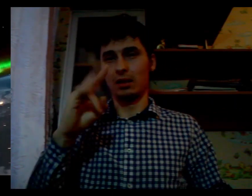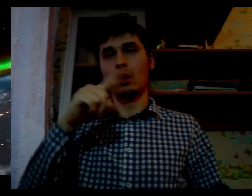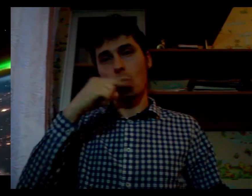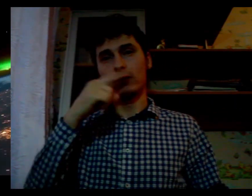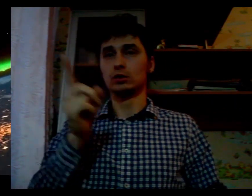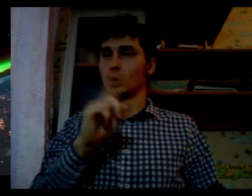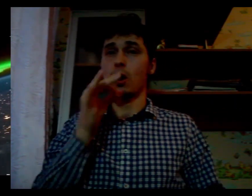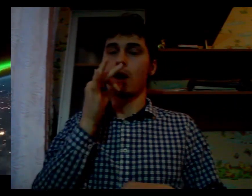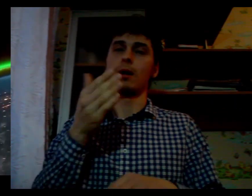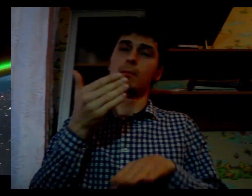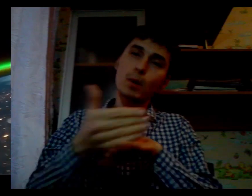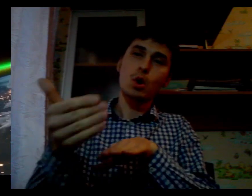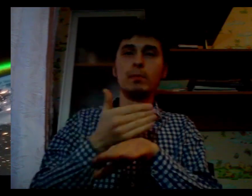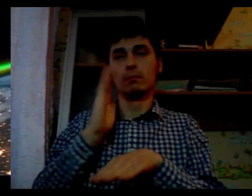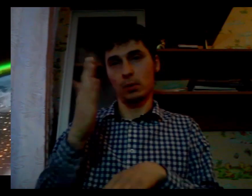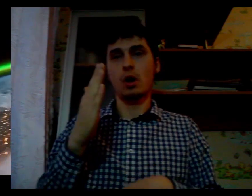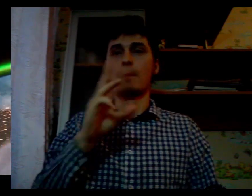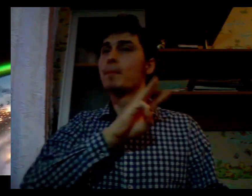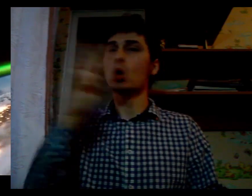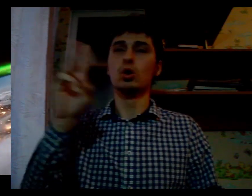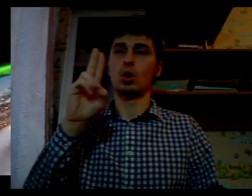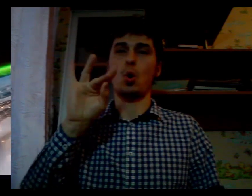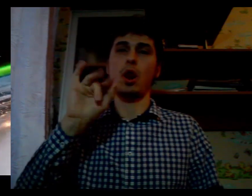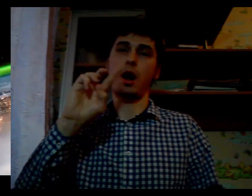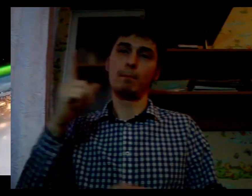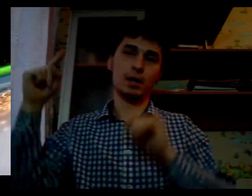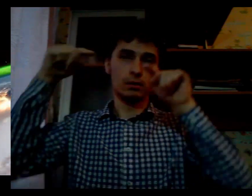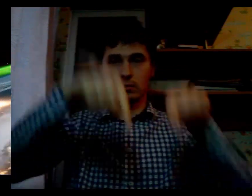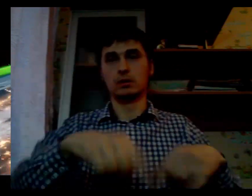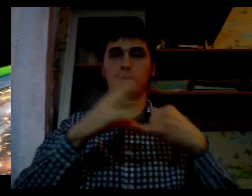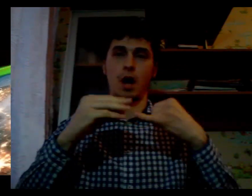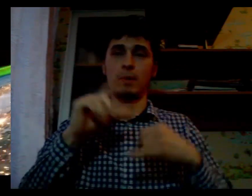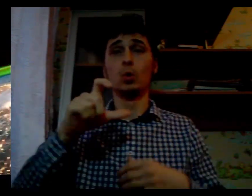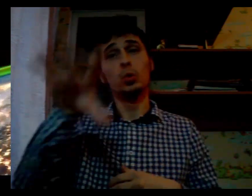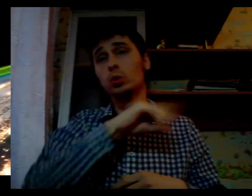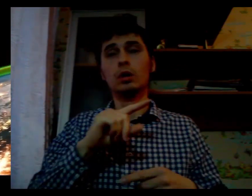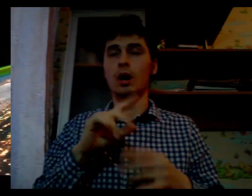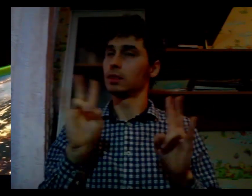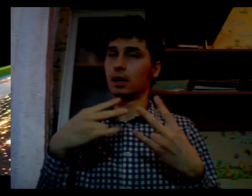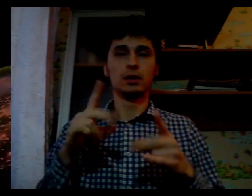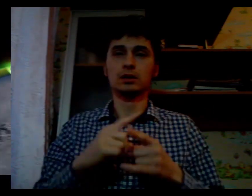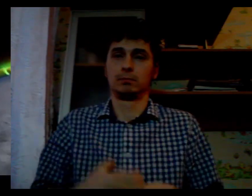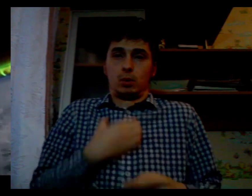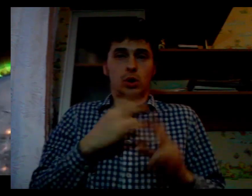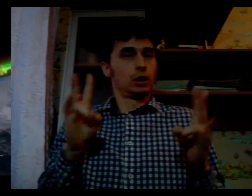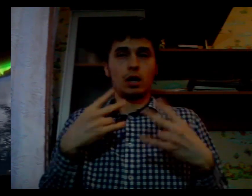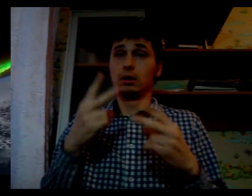Realizing this goal will require an intrapreneurial spirit, an a new generation of scientists